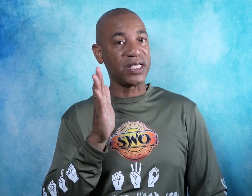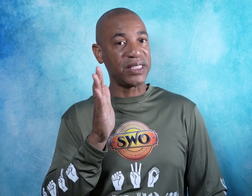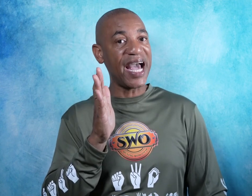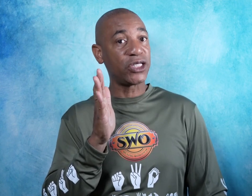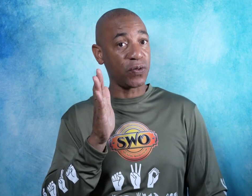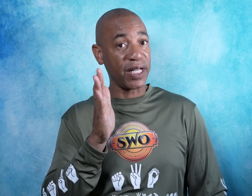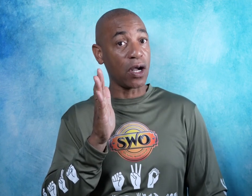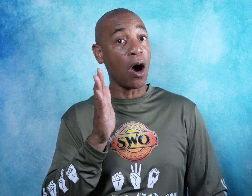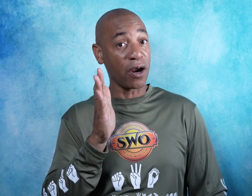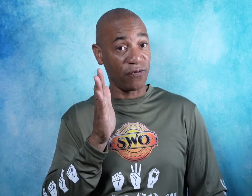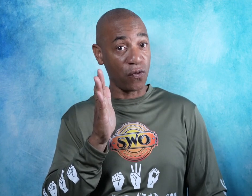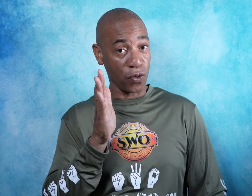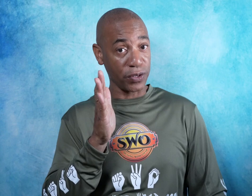exaggerated arc forward.